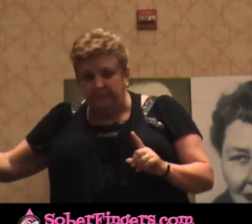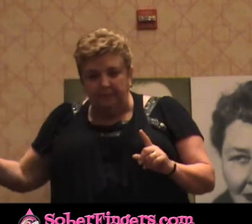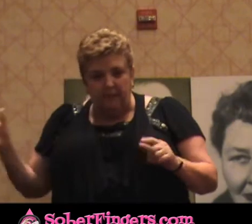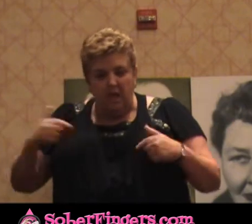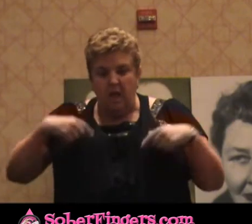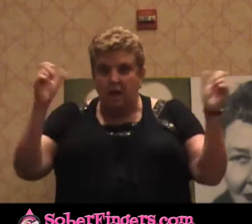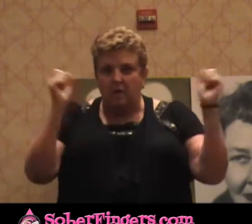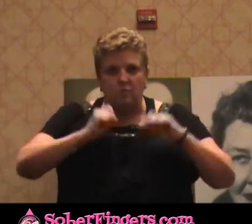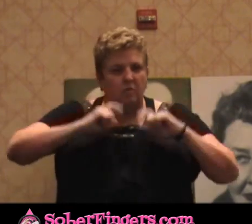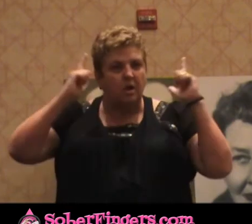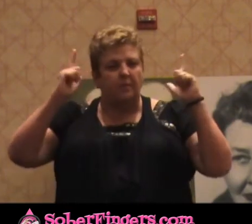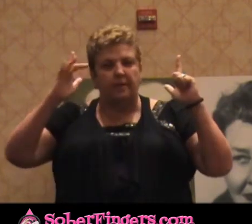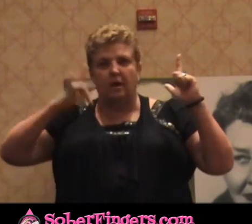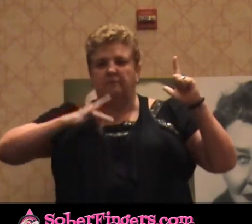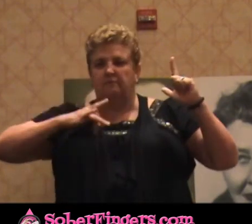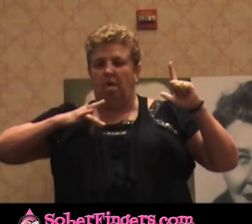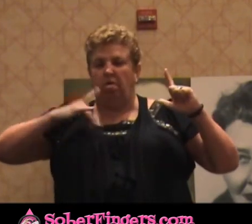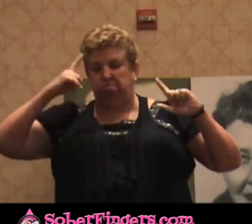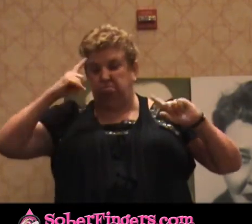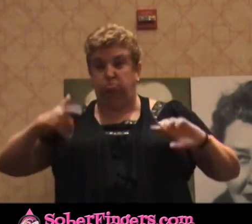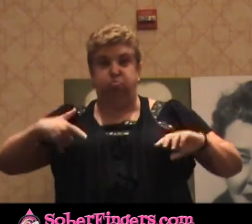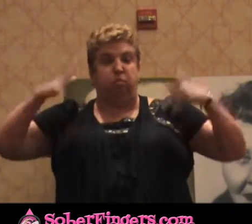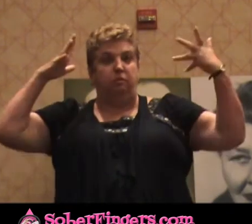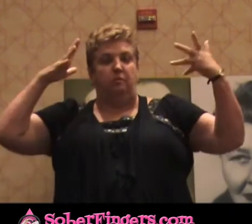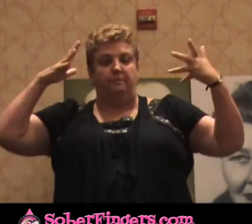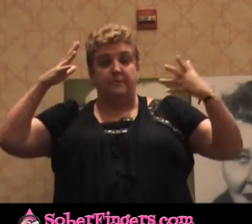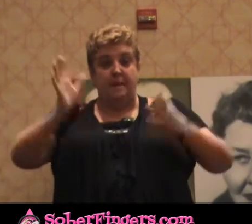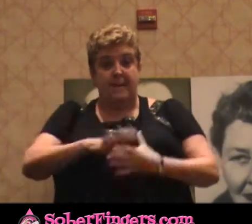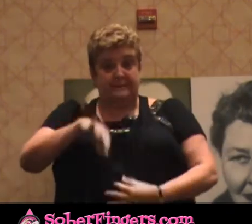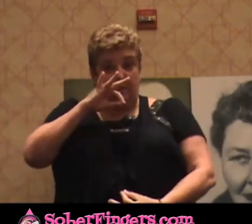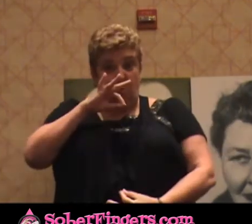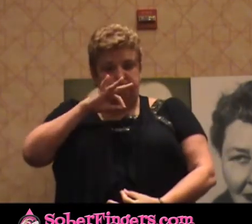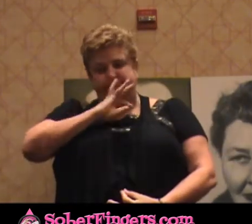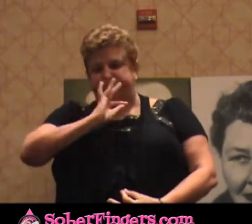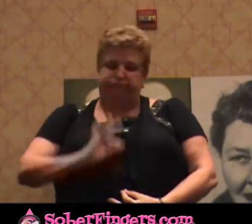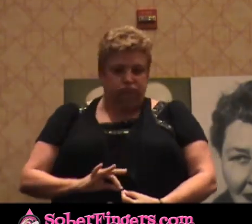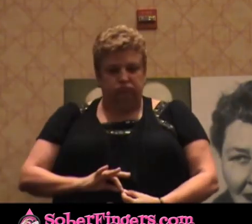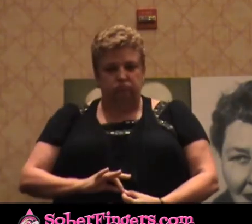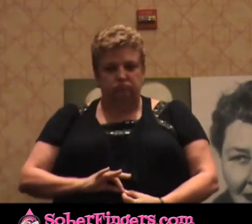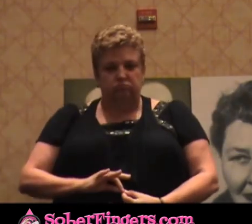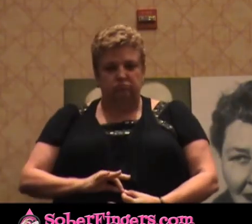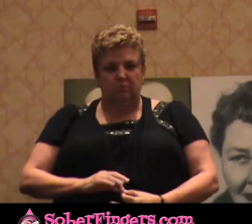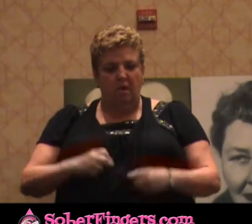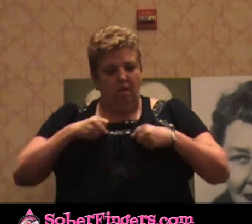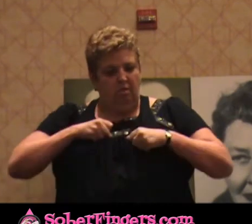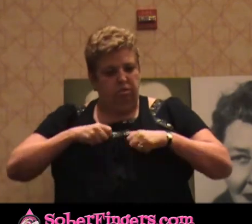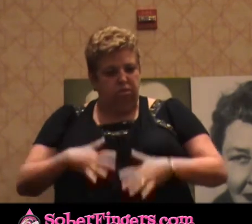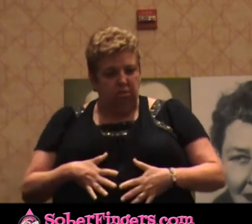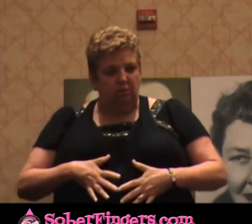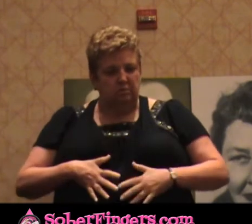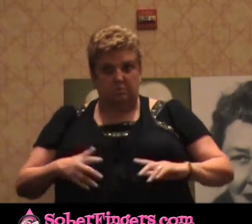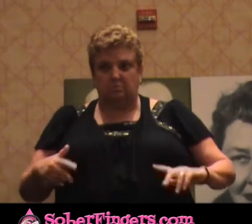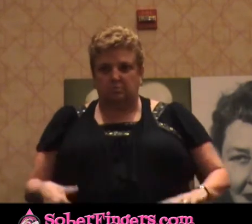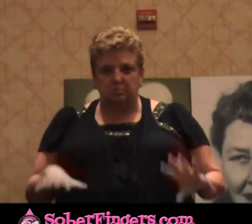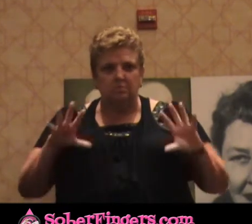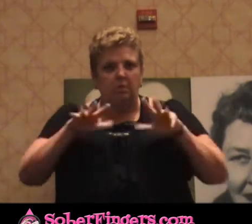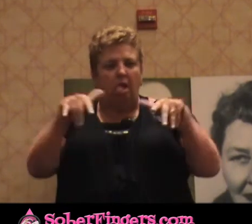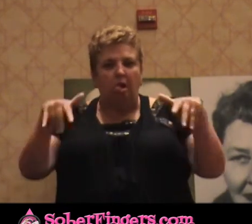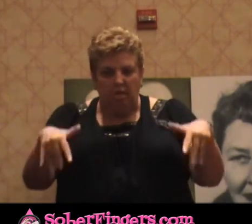spiritually bankrupt, with no coping skills, present